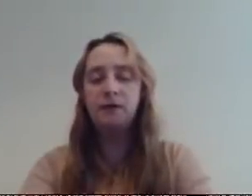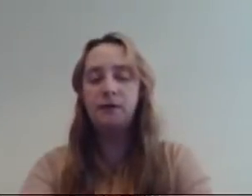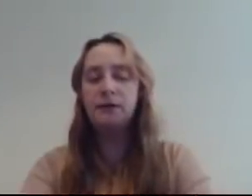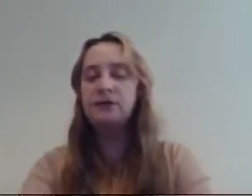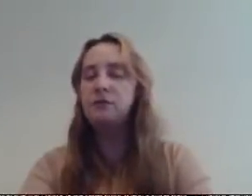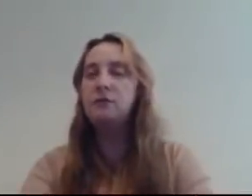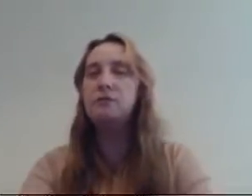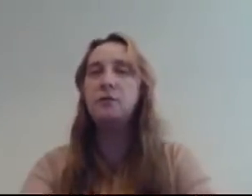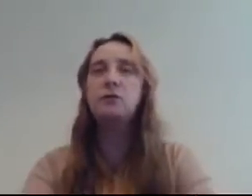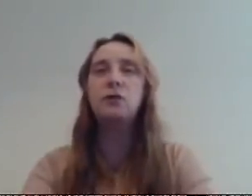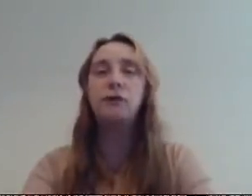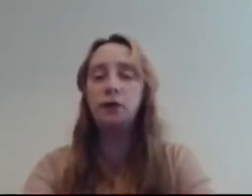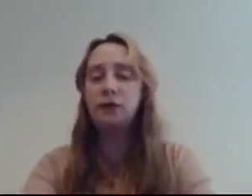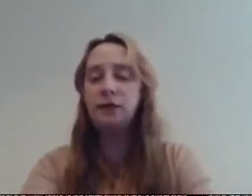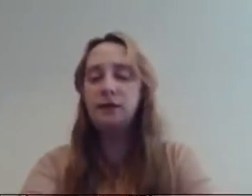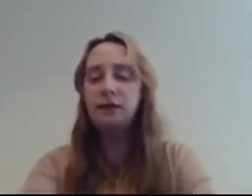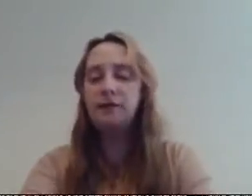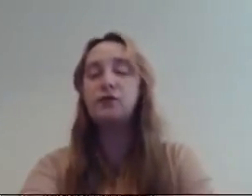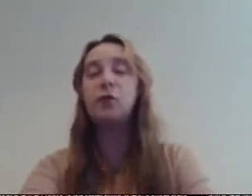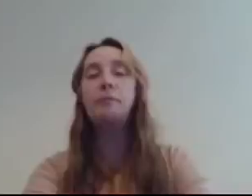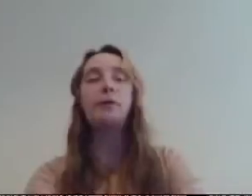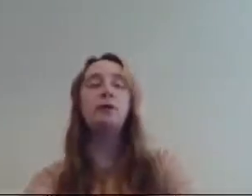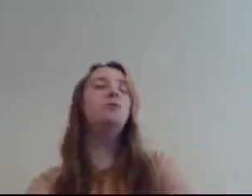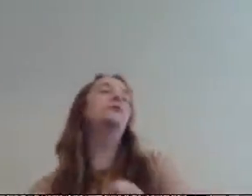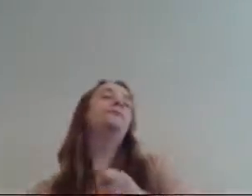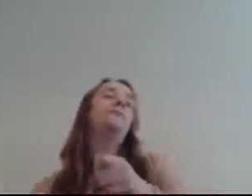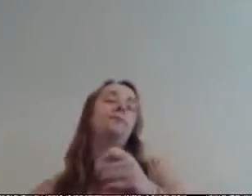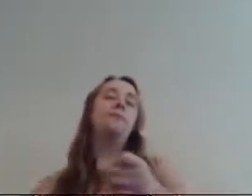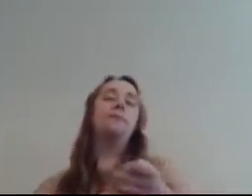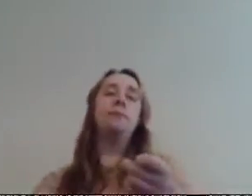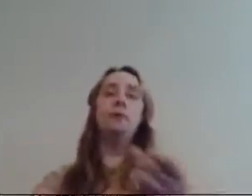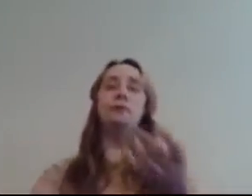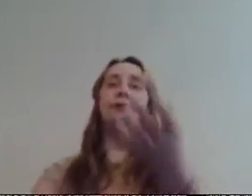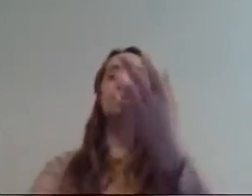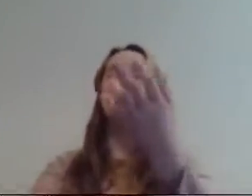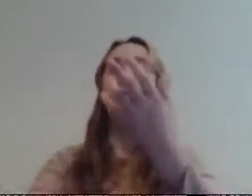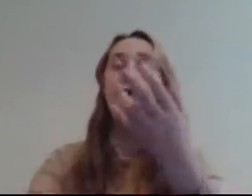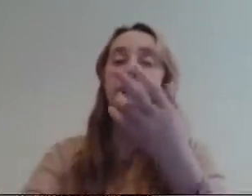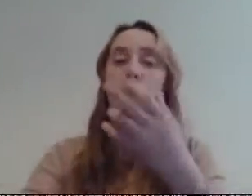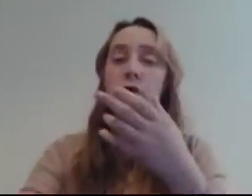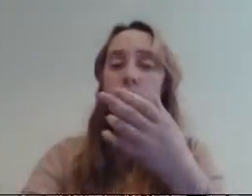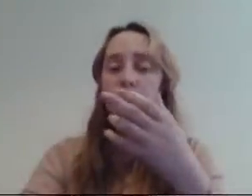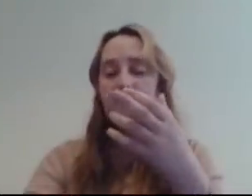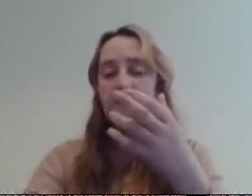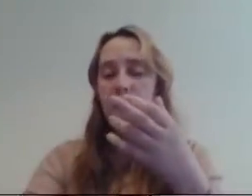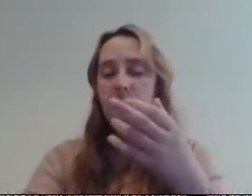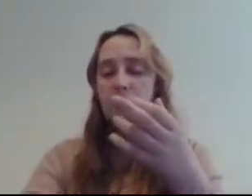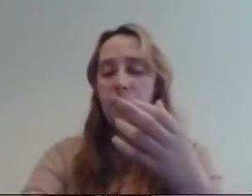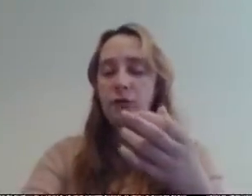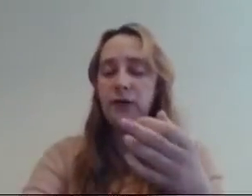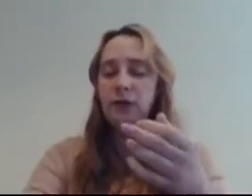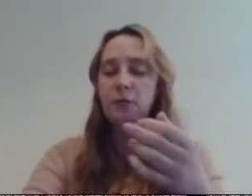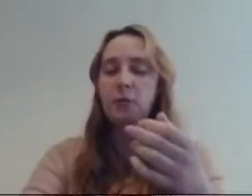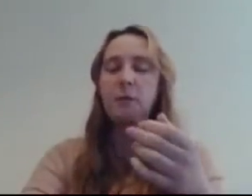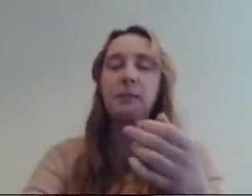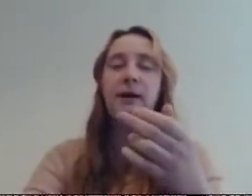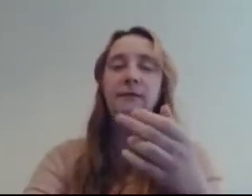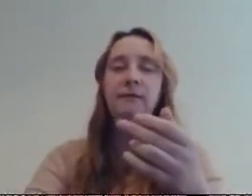then this is quirks out of order you have to stop it now so that's the way they were going to do but you and i came up with a plan